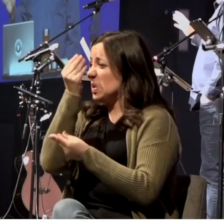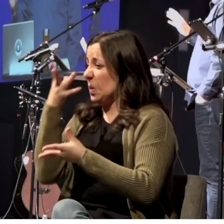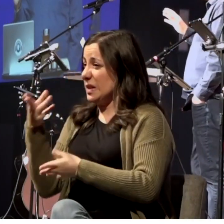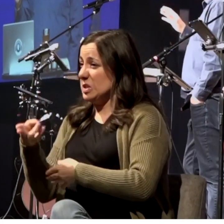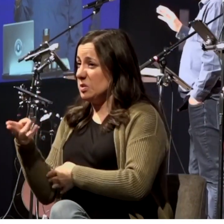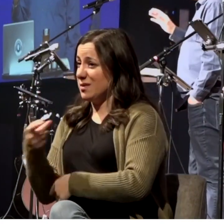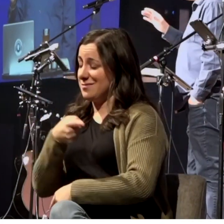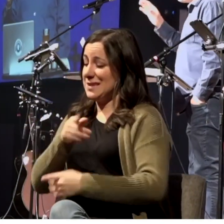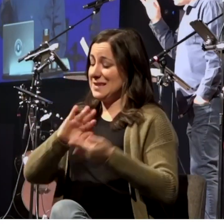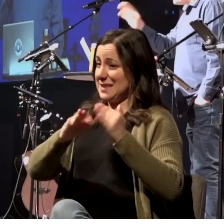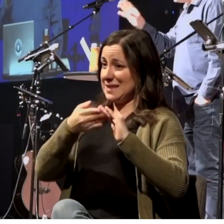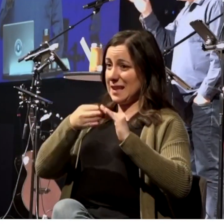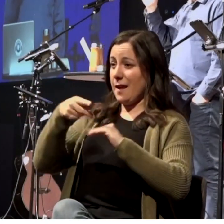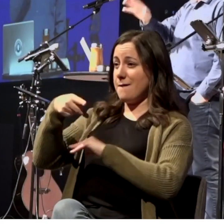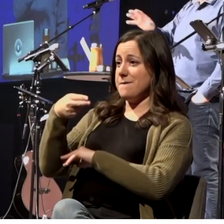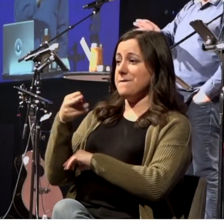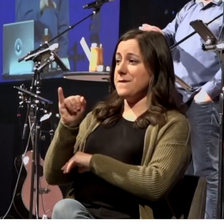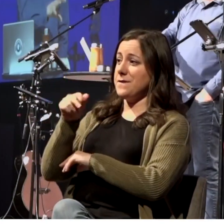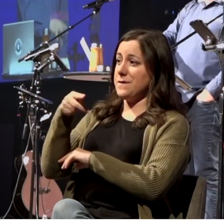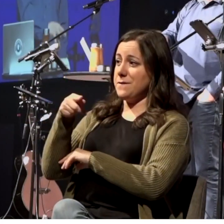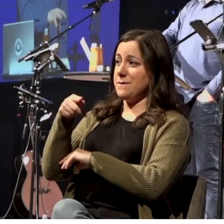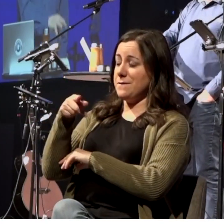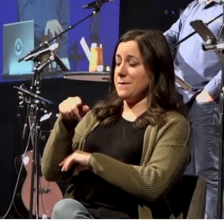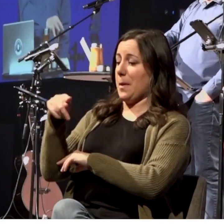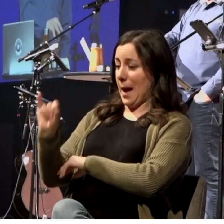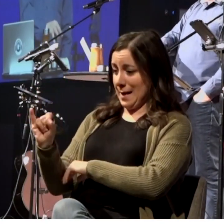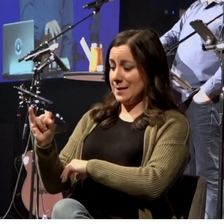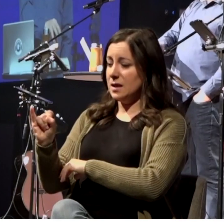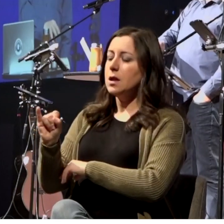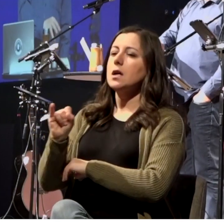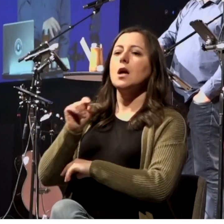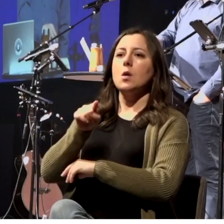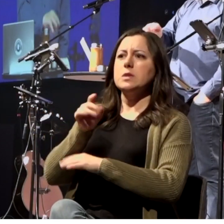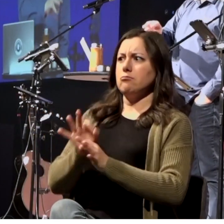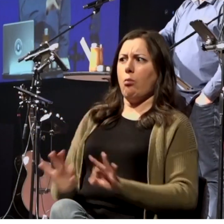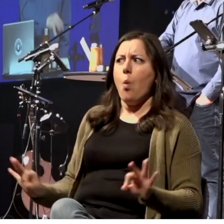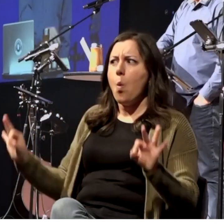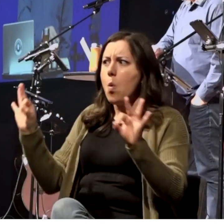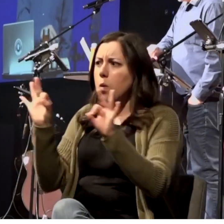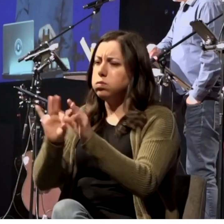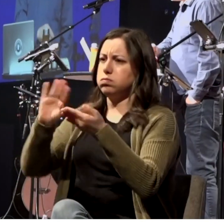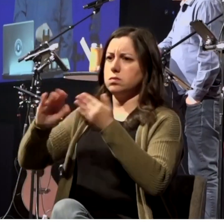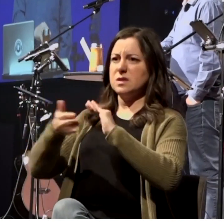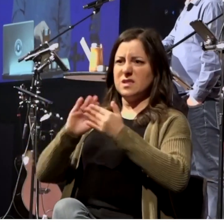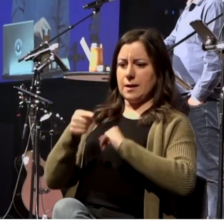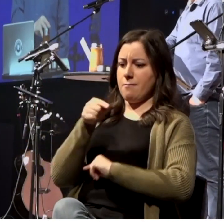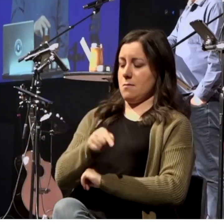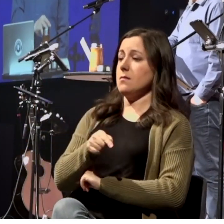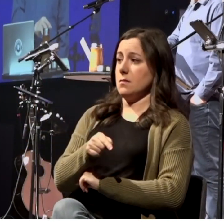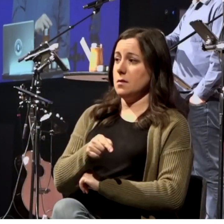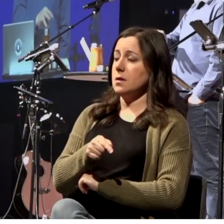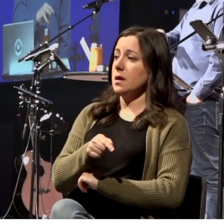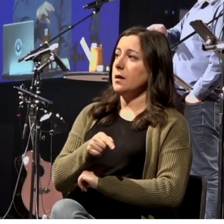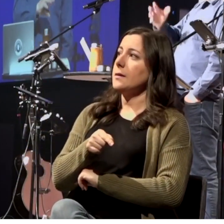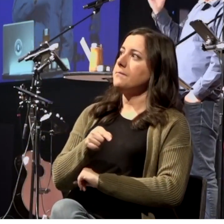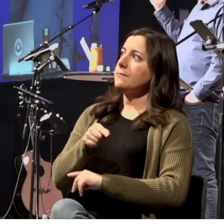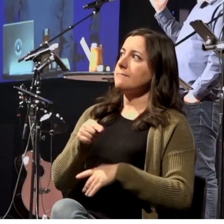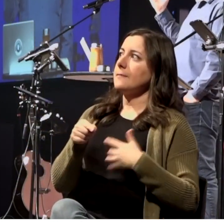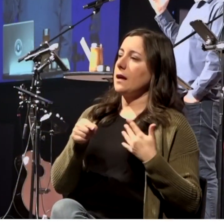It was the foremost city of that part of Macedonia. It was, you